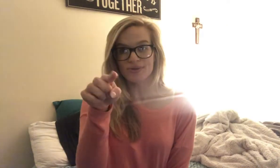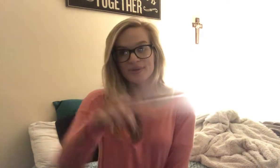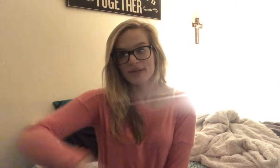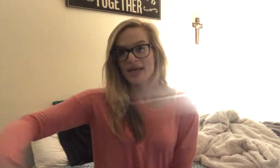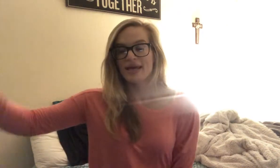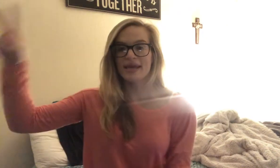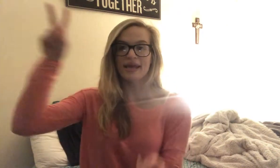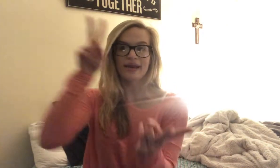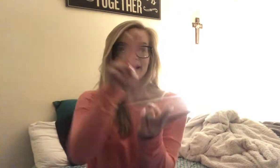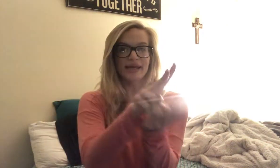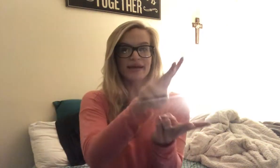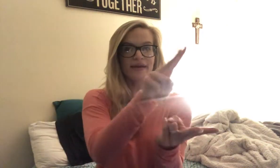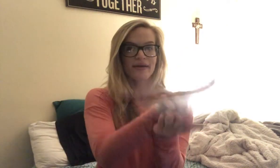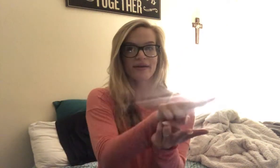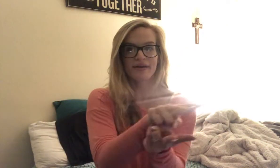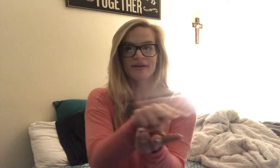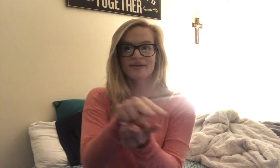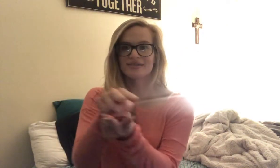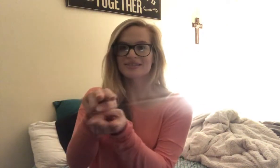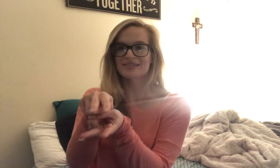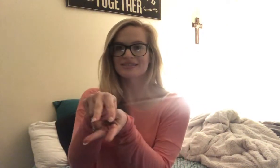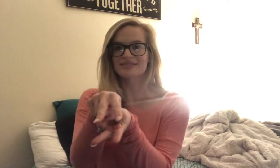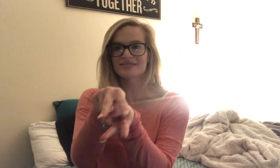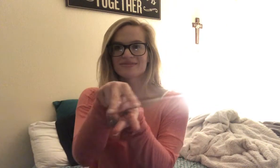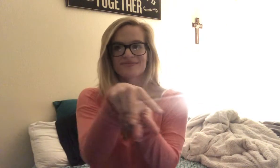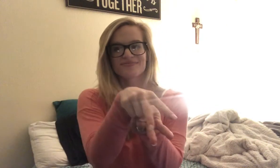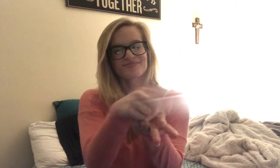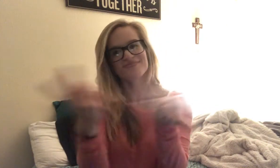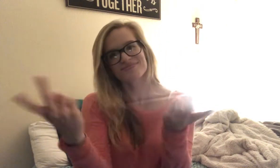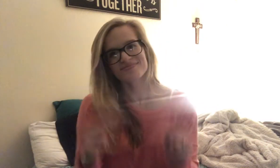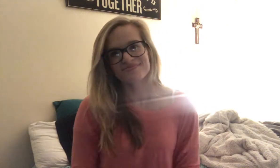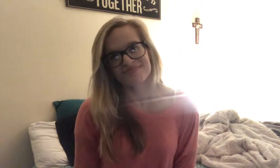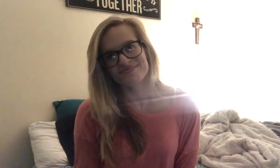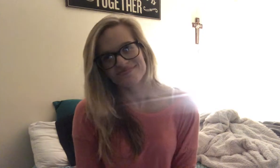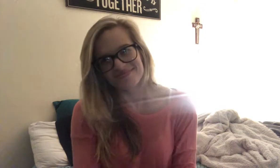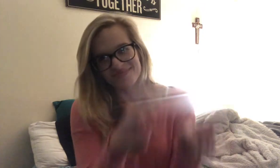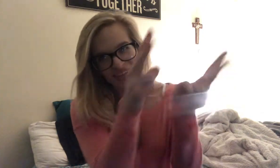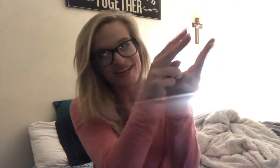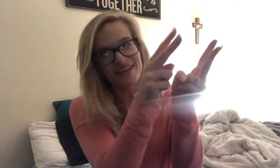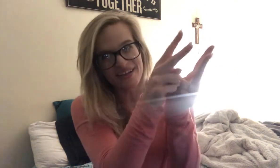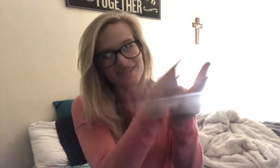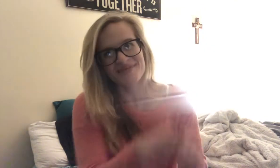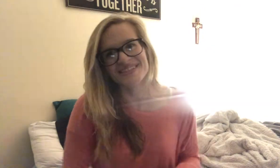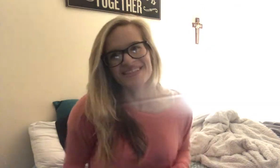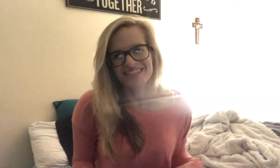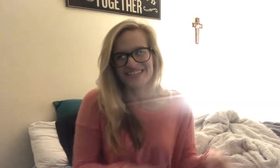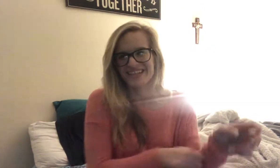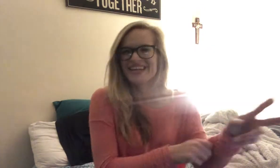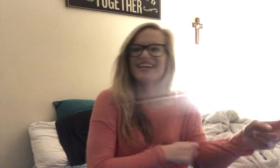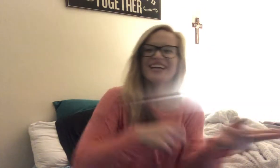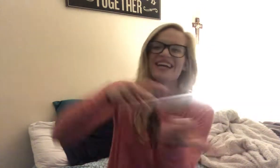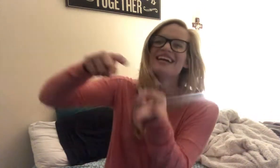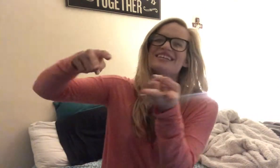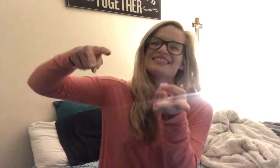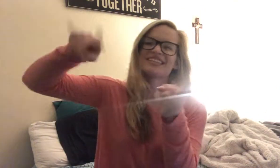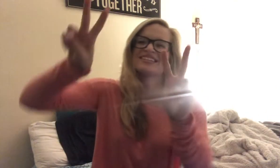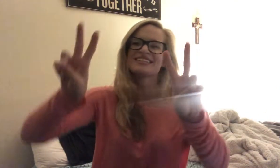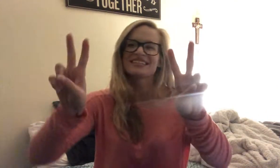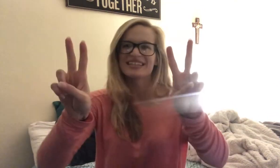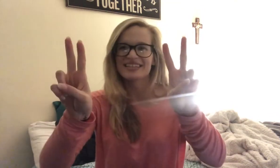can hit it. So, this is hitting it. So, it's like the